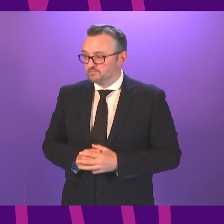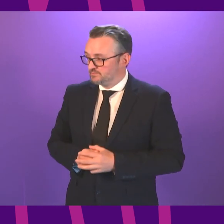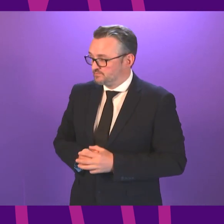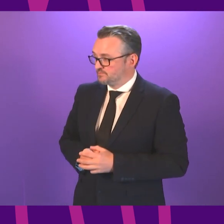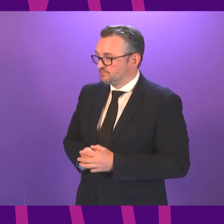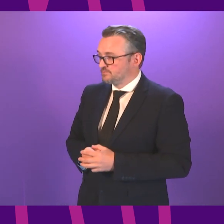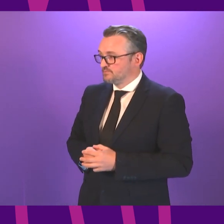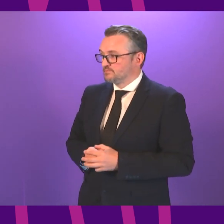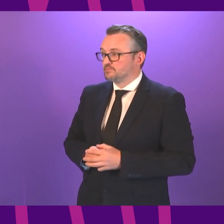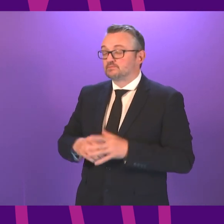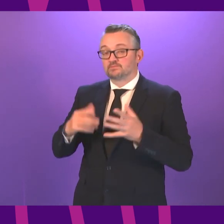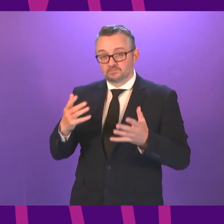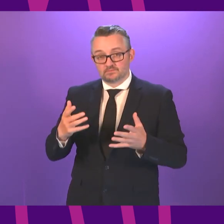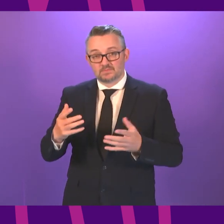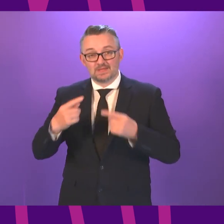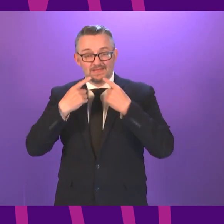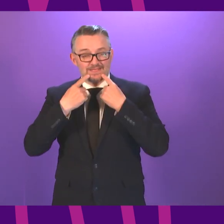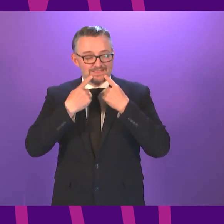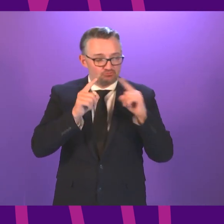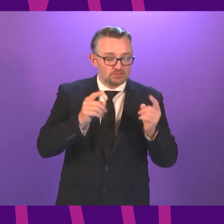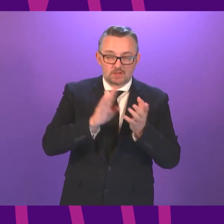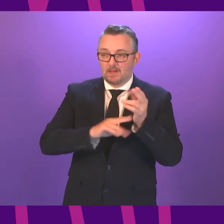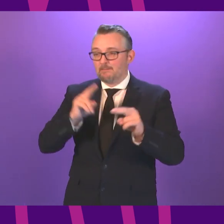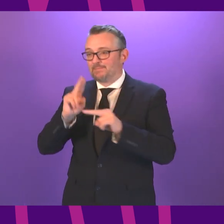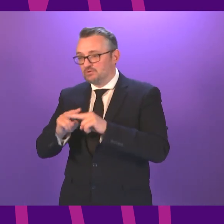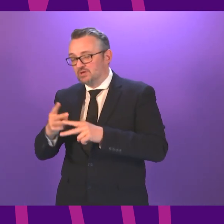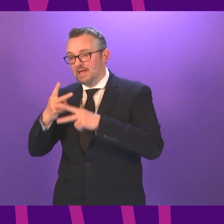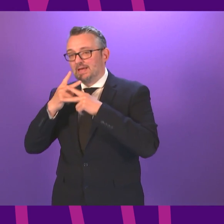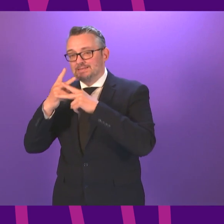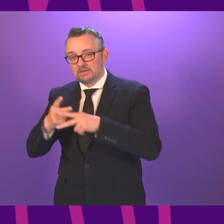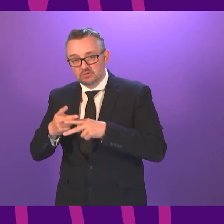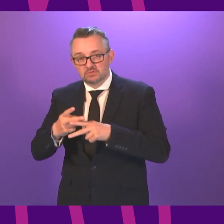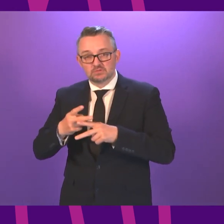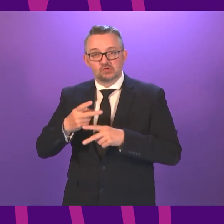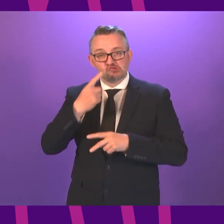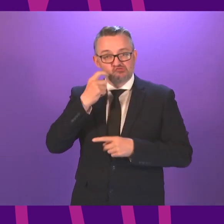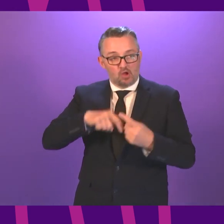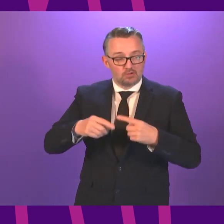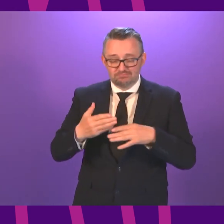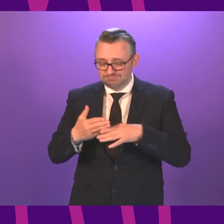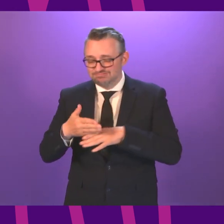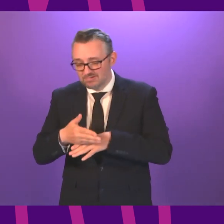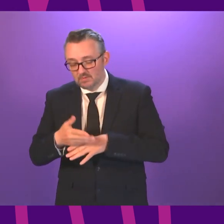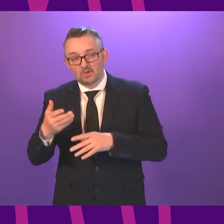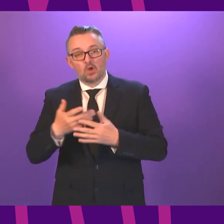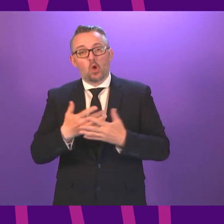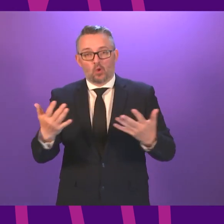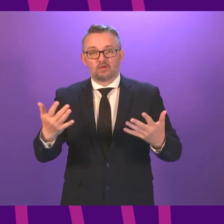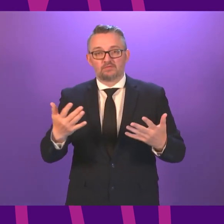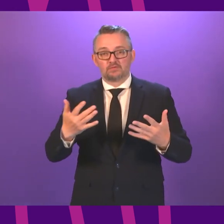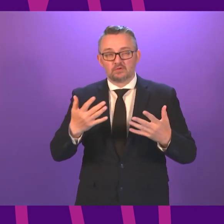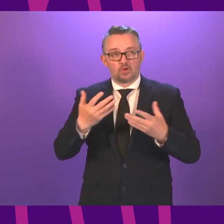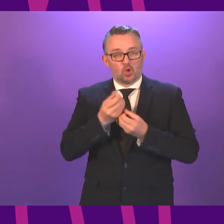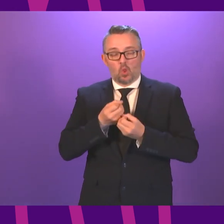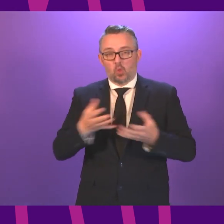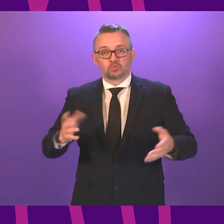officer despite the best efforts of teachers parents carers and young people most pupils in Scotland have lost out on an estimated